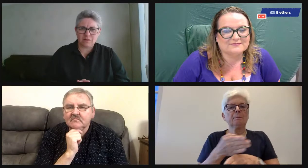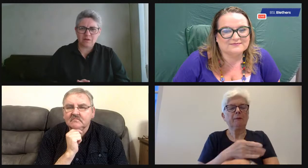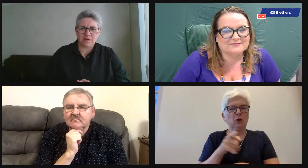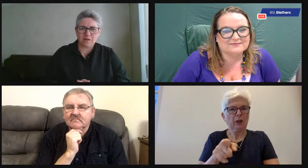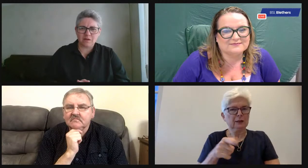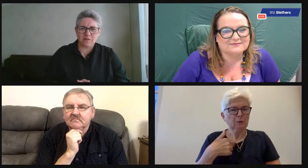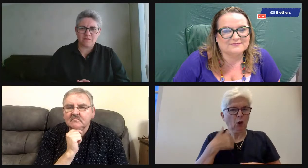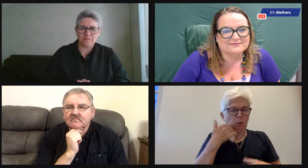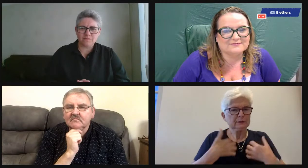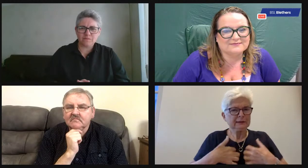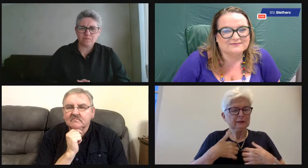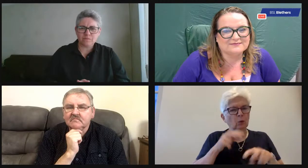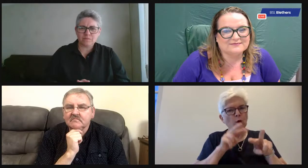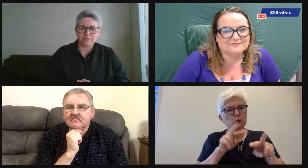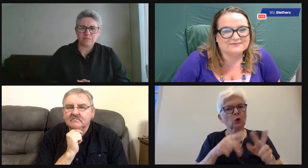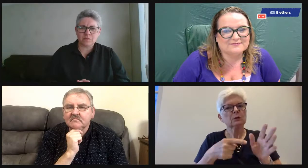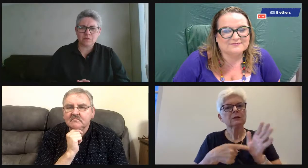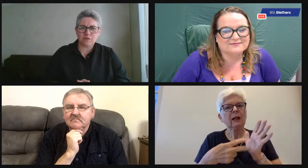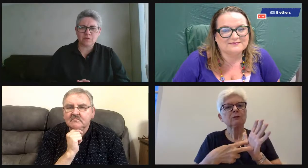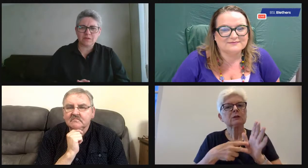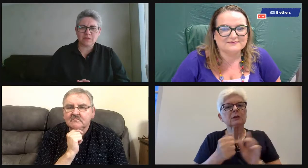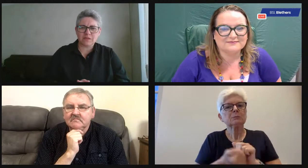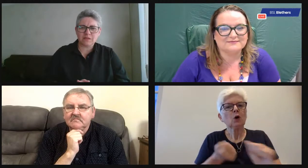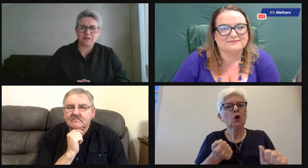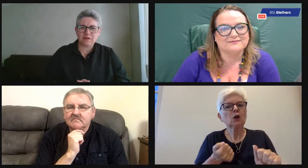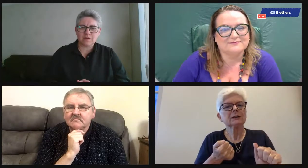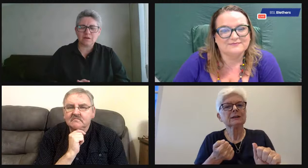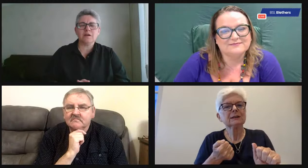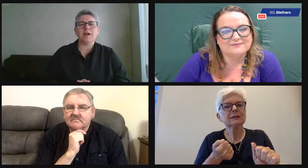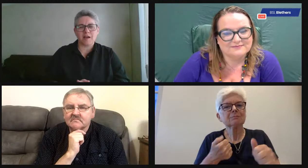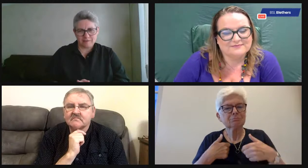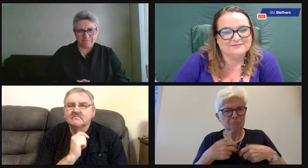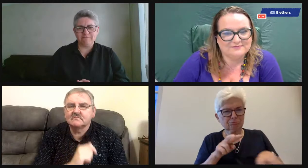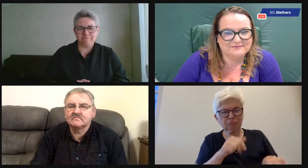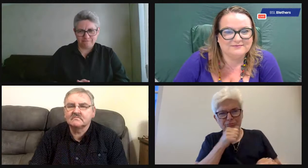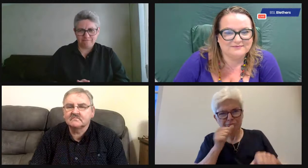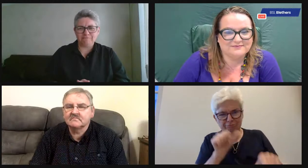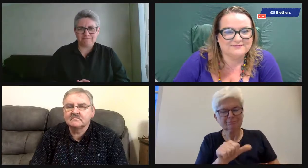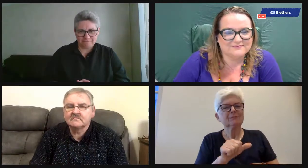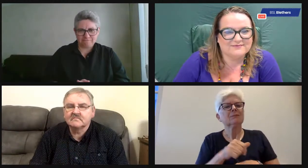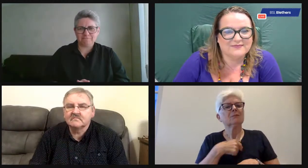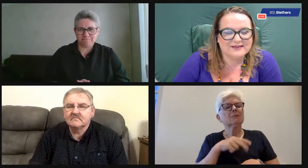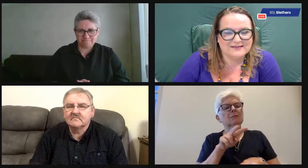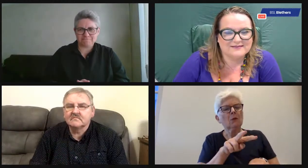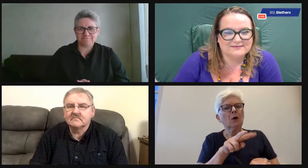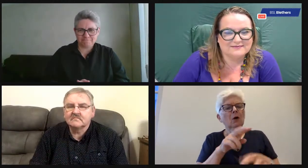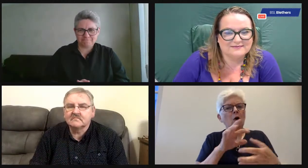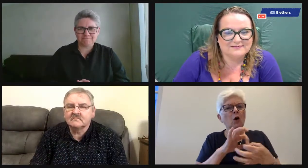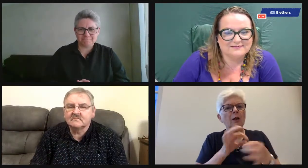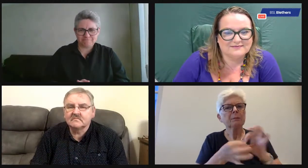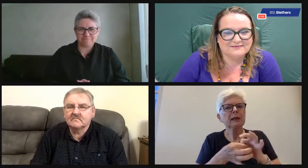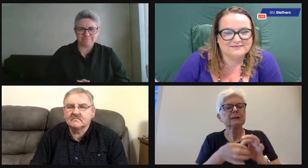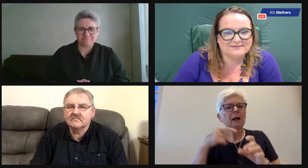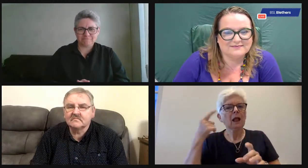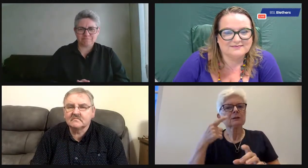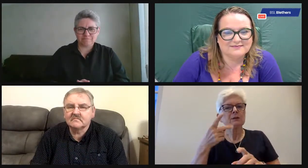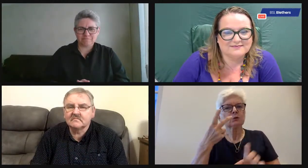That was based in Glasgow that year. Yeah. So I'd always watched sport on television and it was something that I'd really enjoyed.